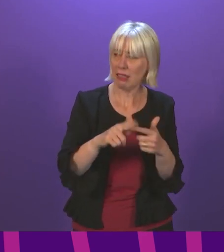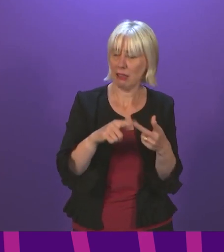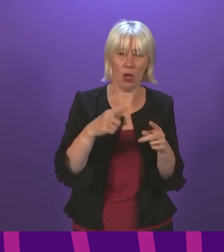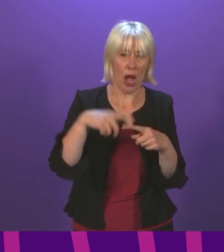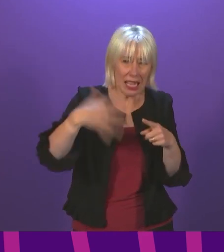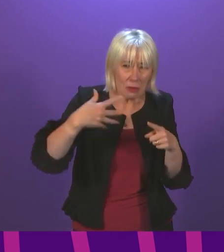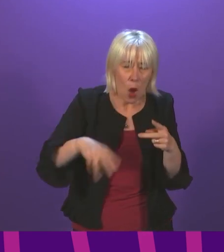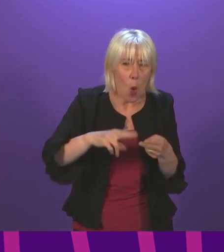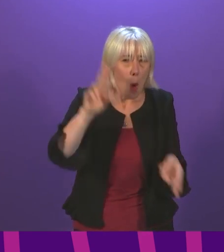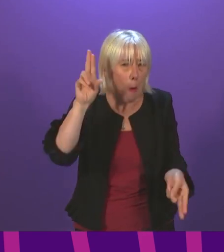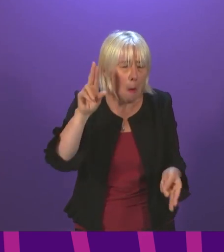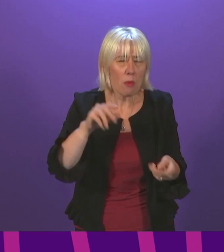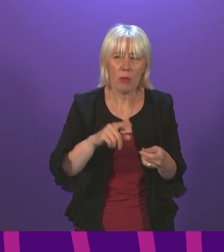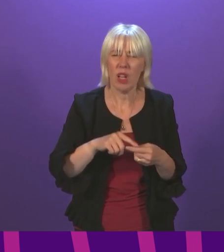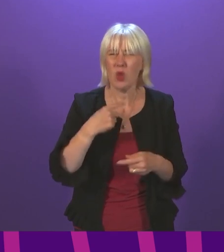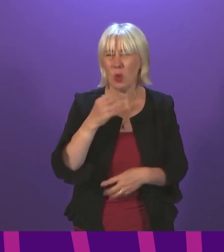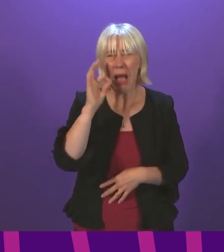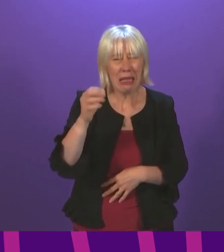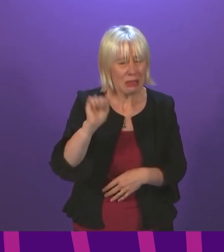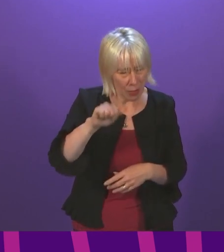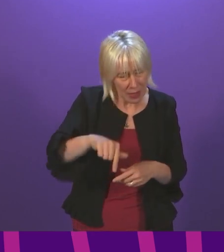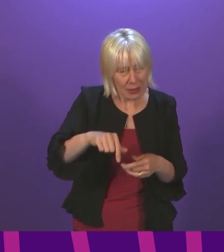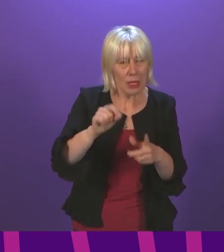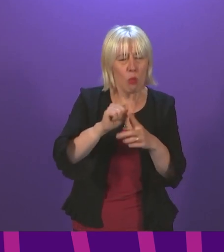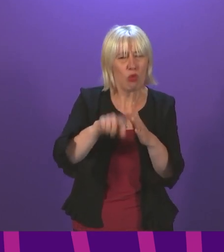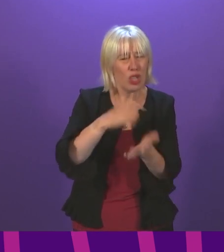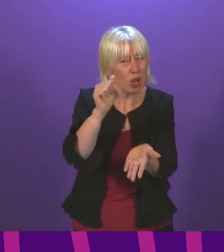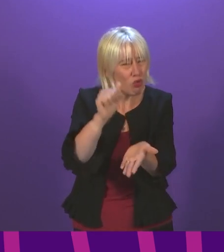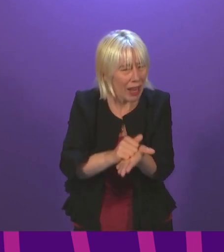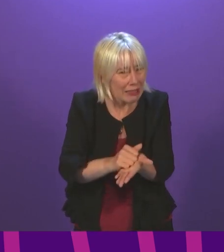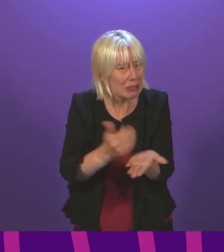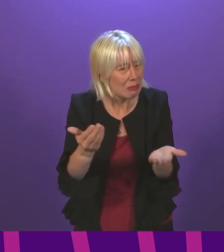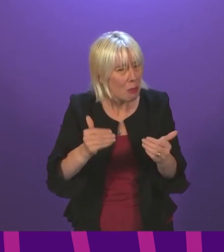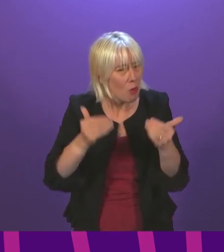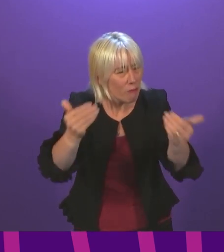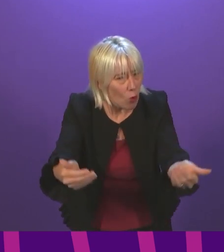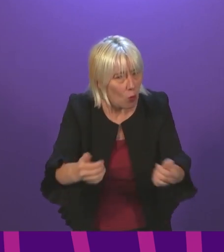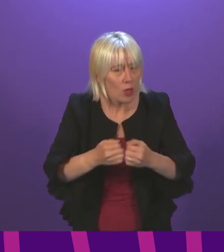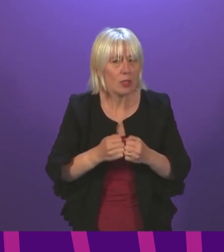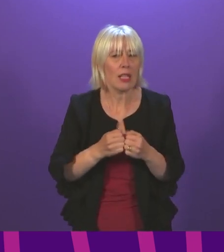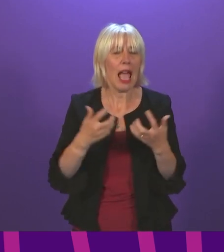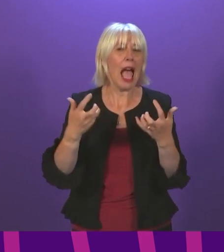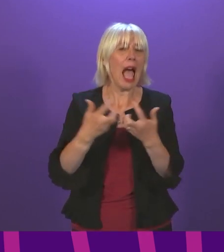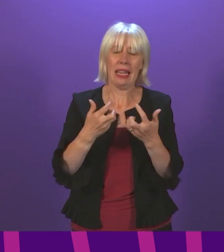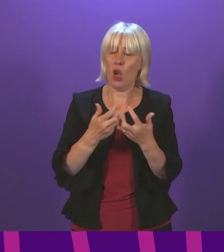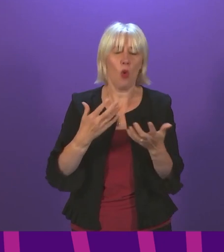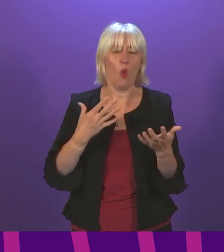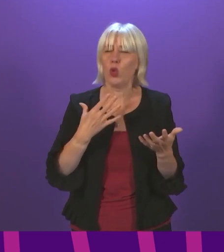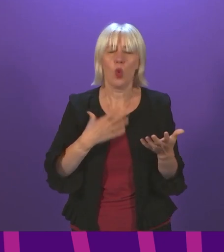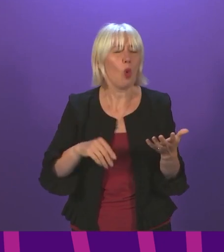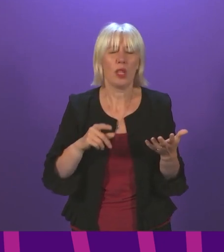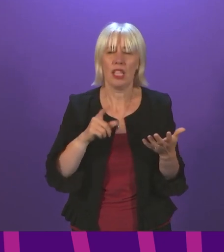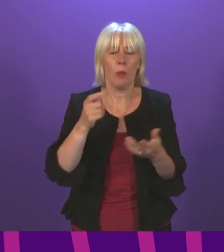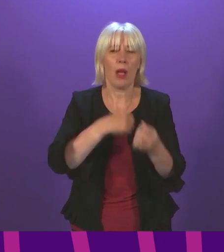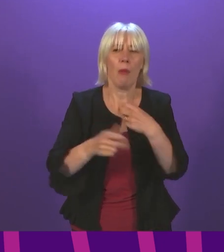that this is the right project to go forward with and what steps she is taking to avoid another vanity transport project in the